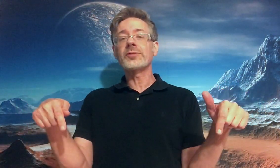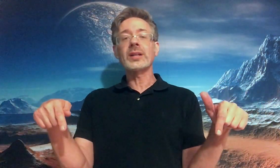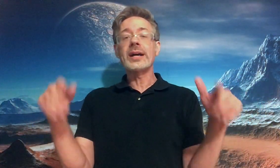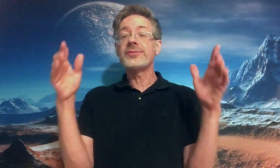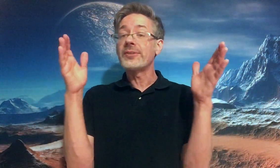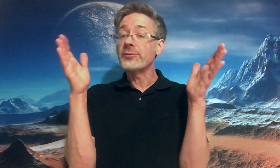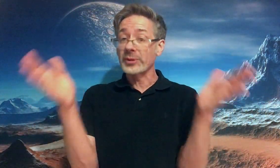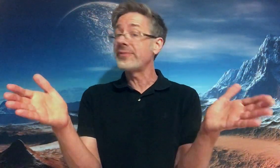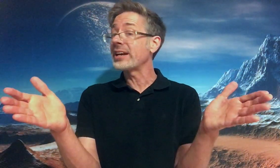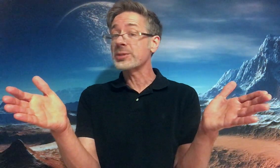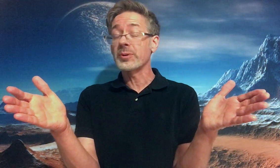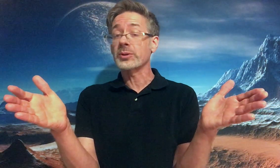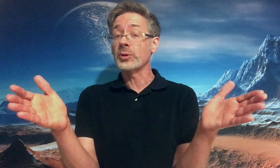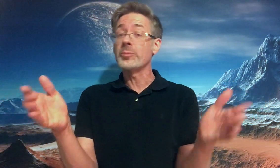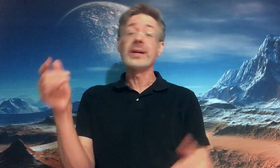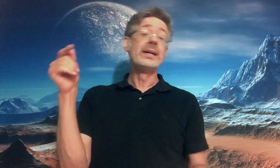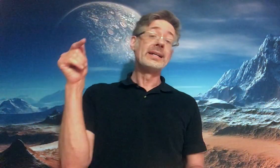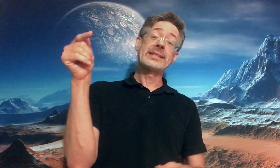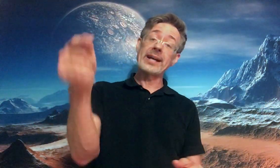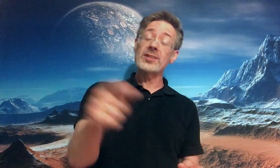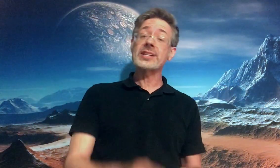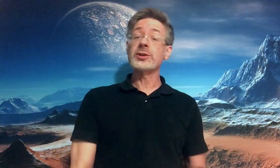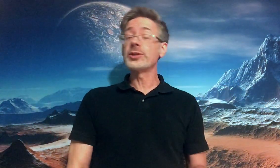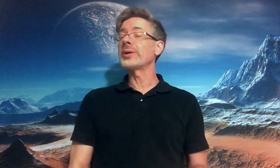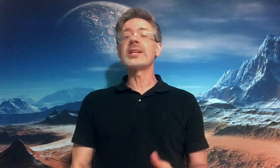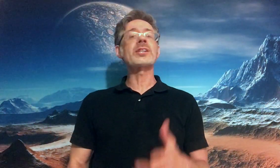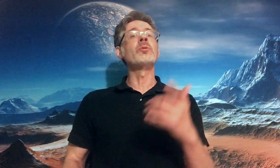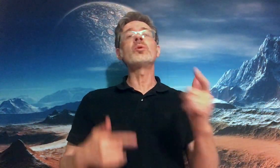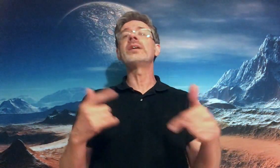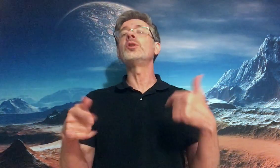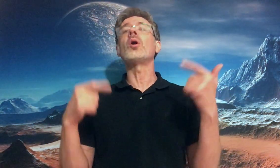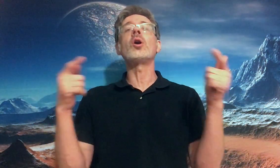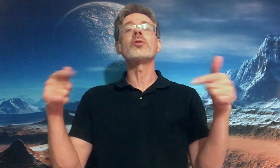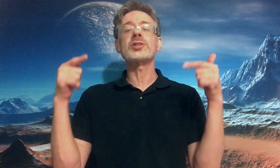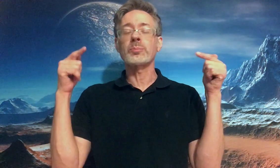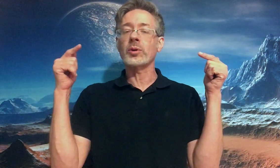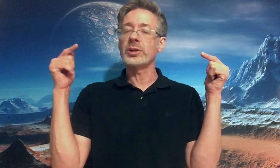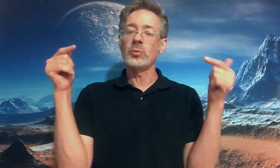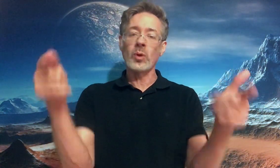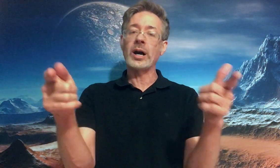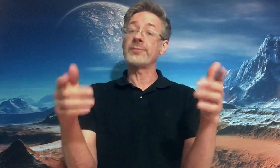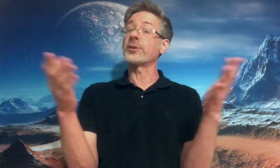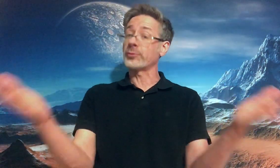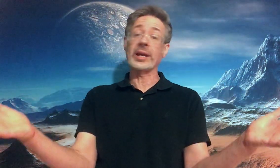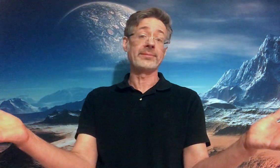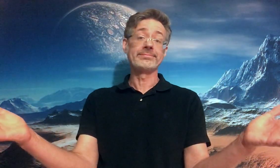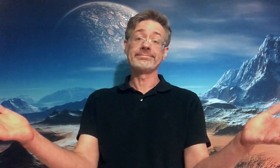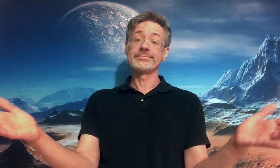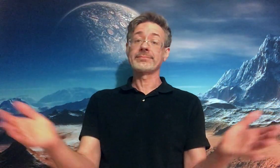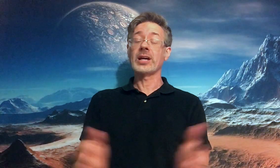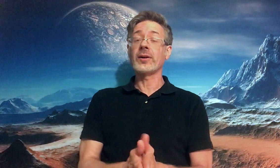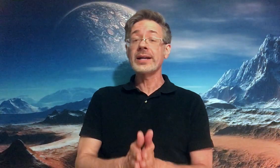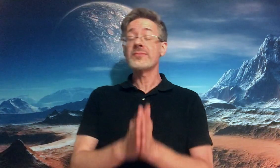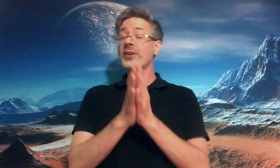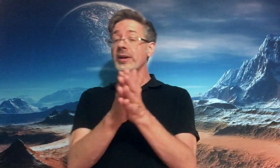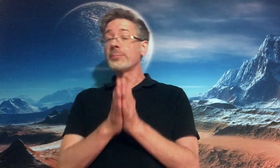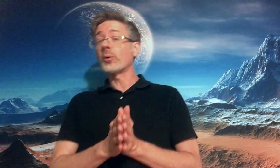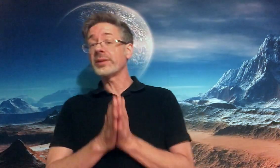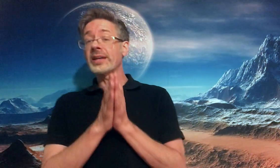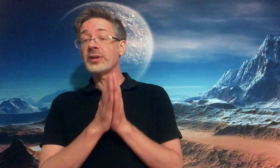for Life free Facebook group. Tell us that you're doing this, and we'll give you all the support you want for free. All right? Very important that you